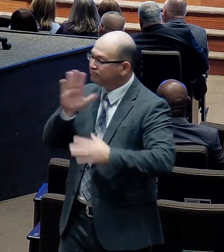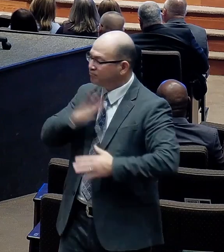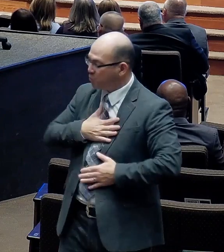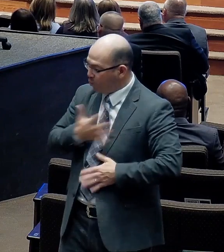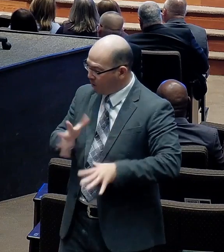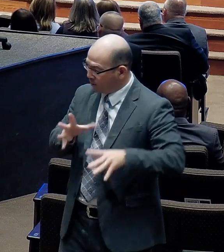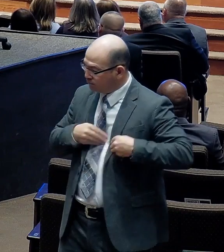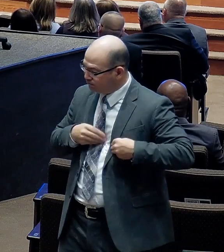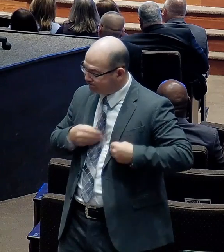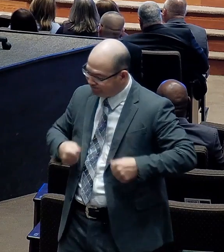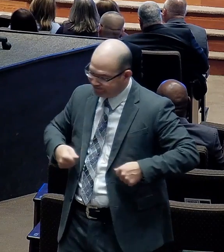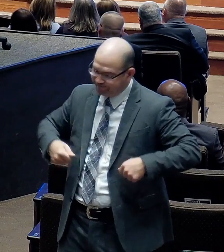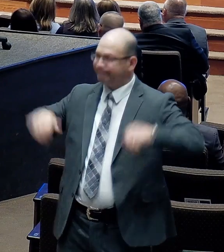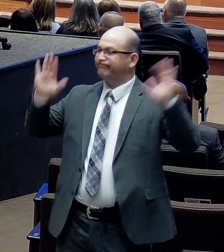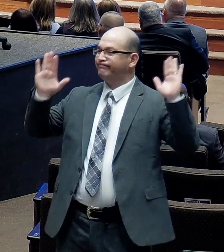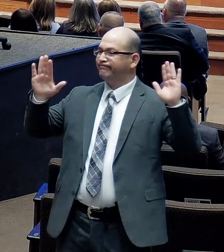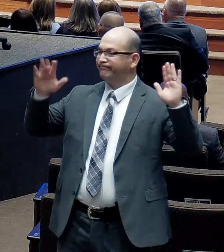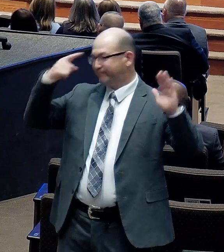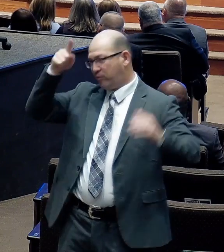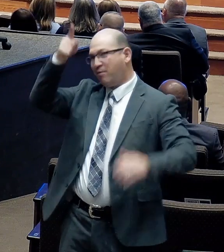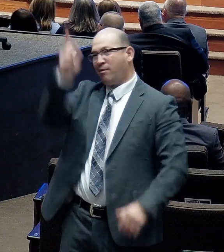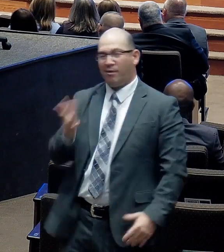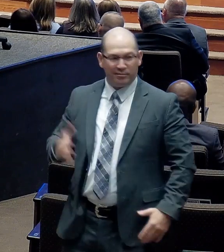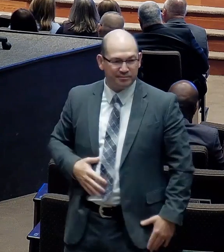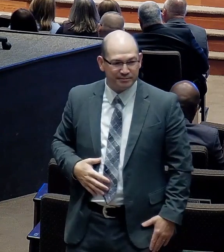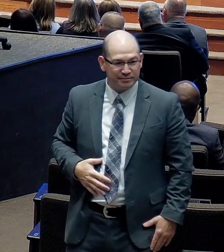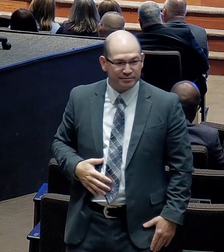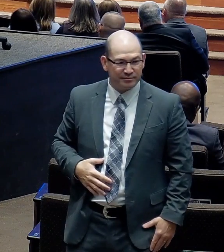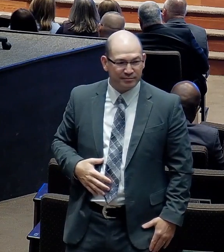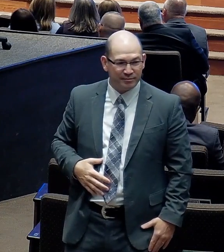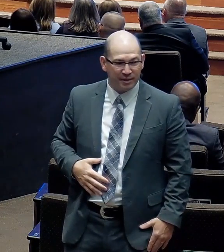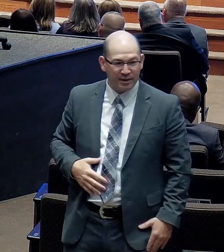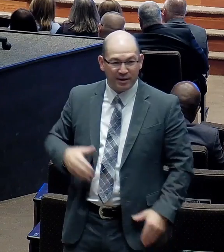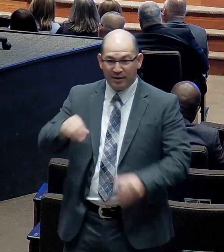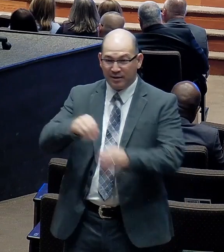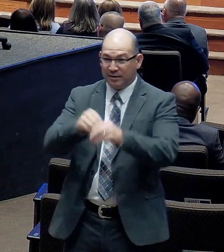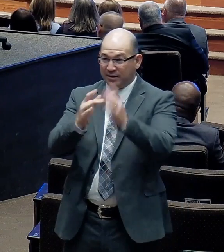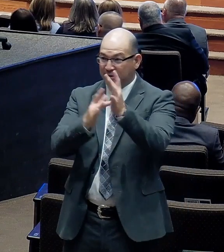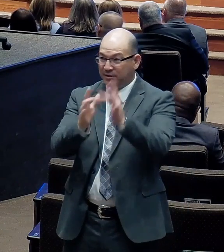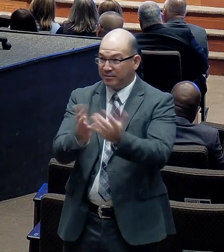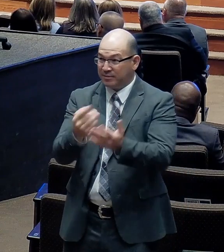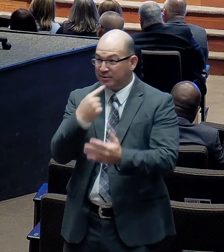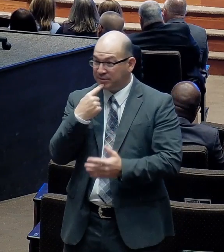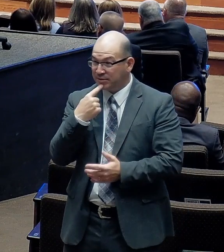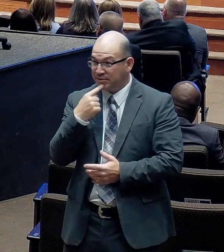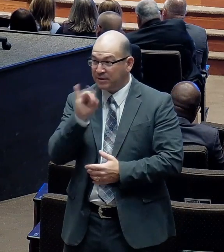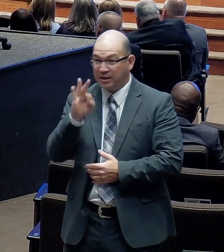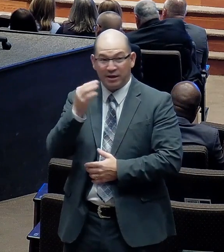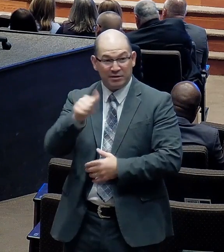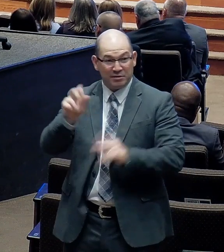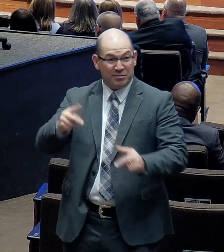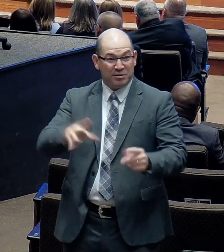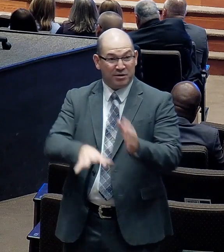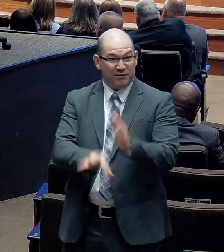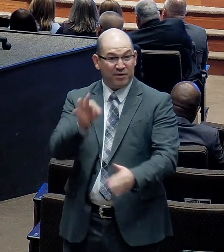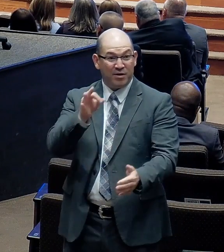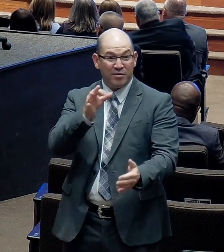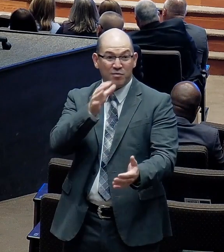The Bible says. that findeth a wife. Findeth a good thing. And when Dr. Chappell found Terry. He